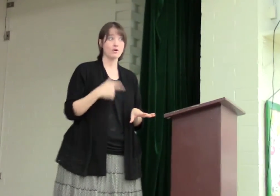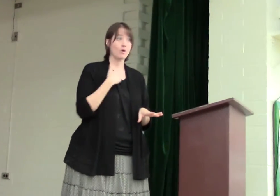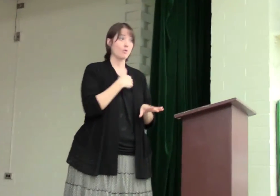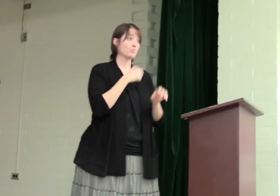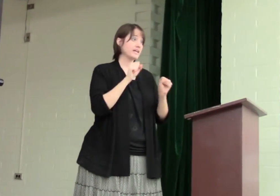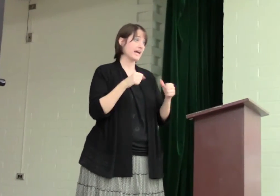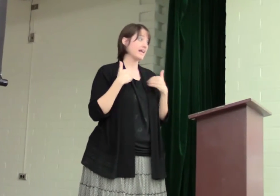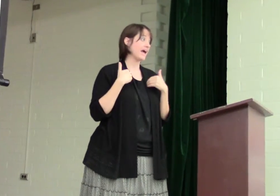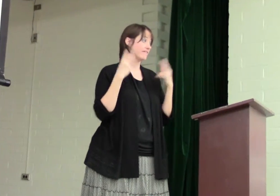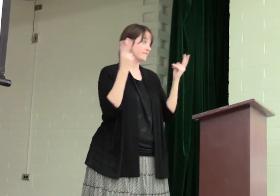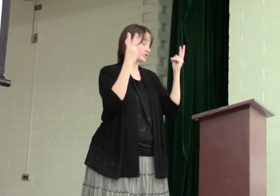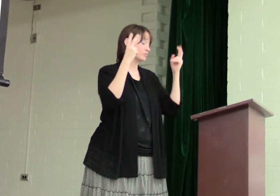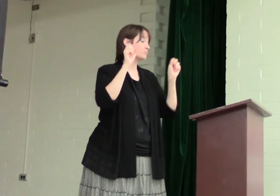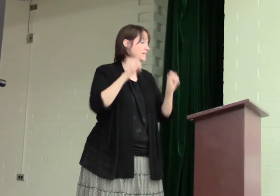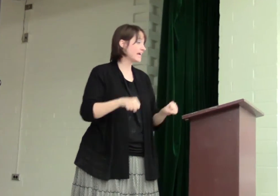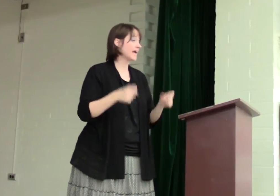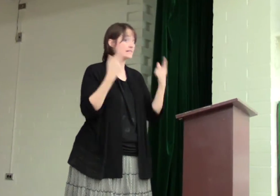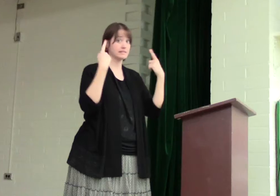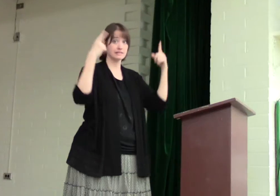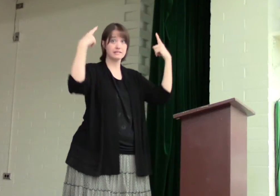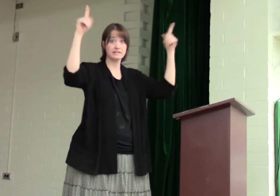We can have victory. We can succeed.